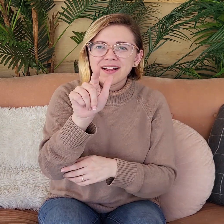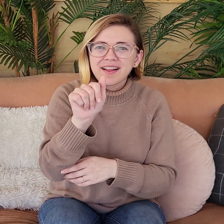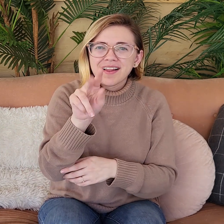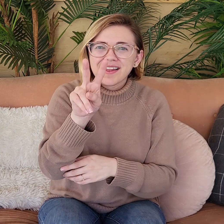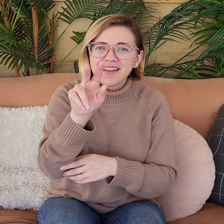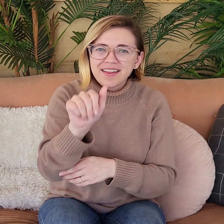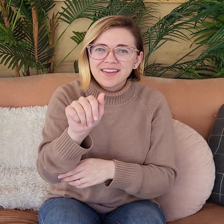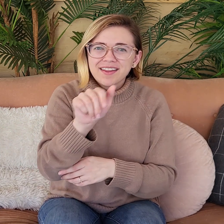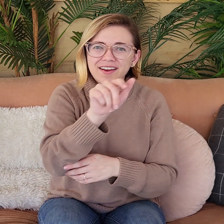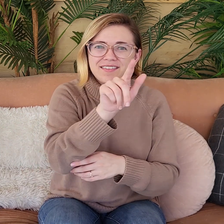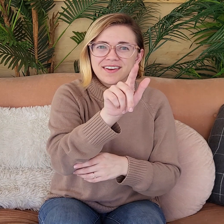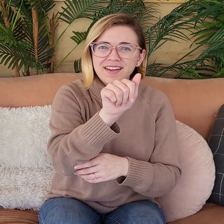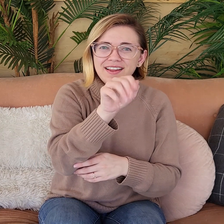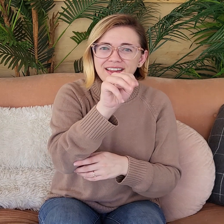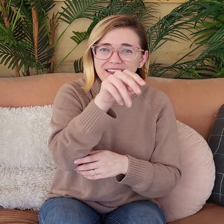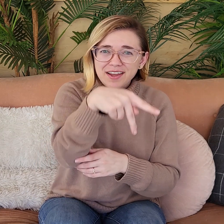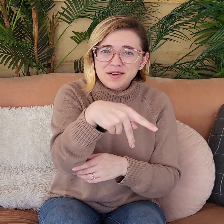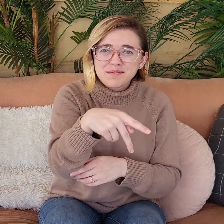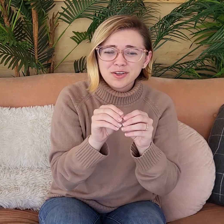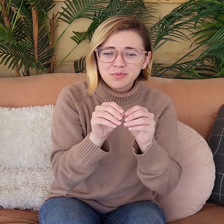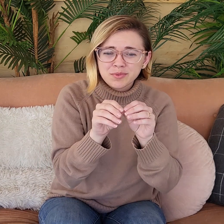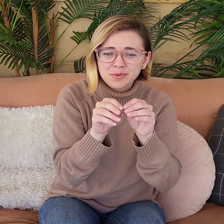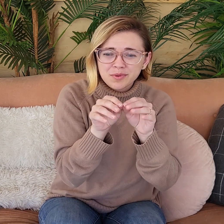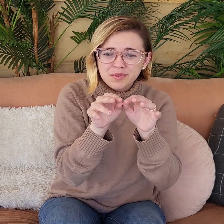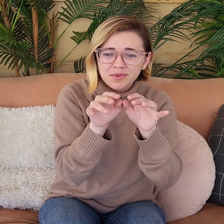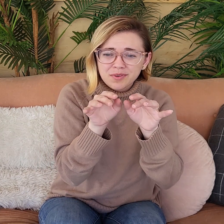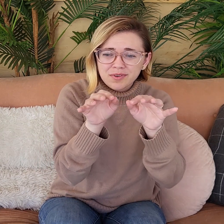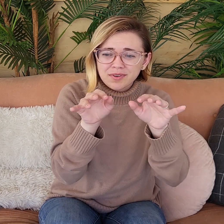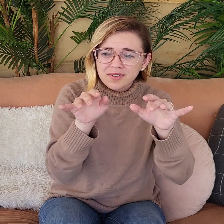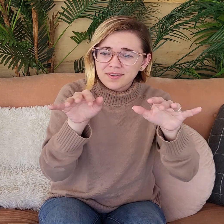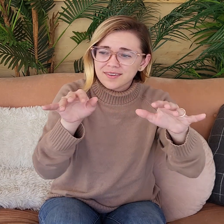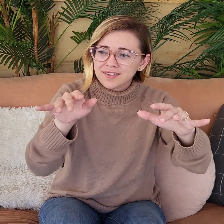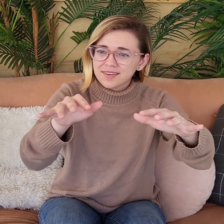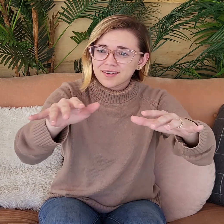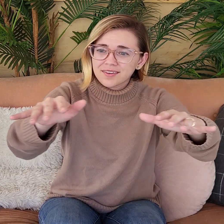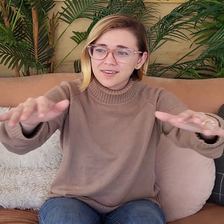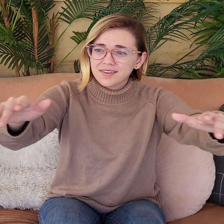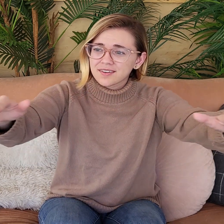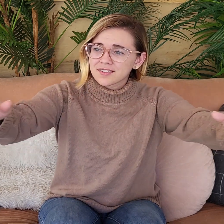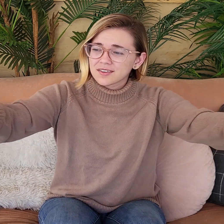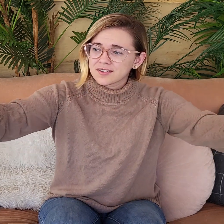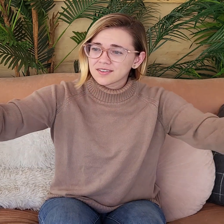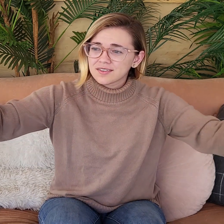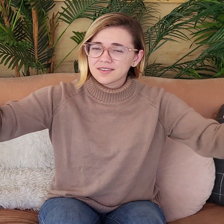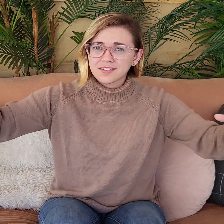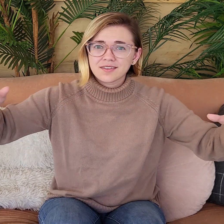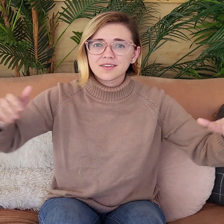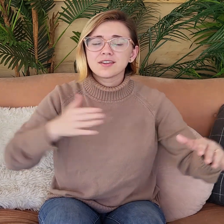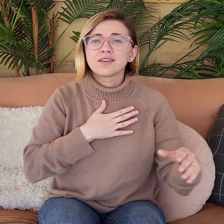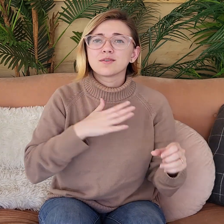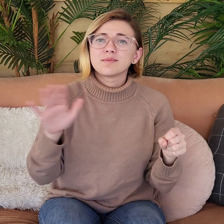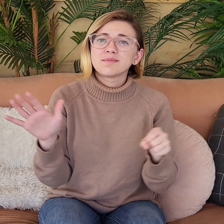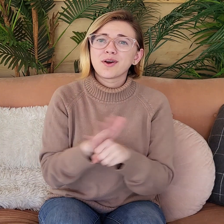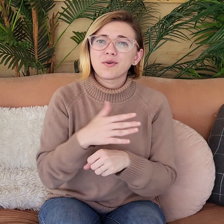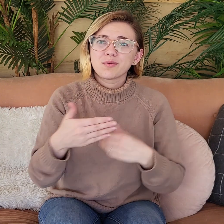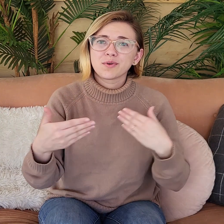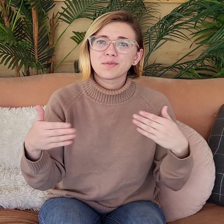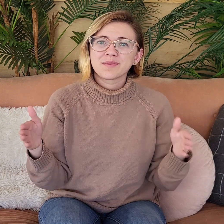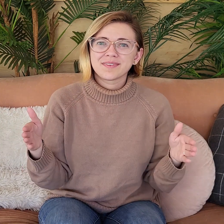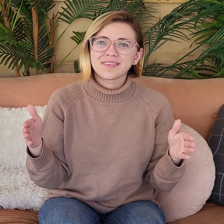that little pink lava lamp. it spread all over throughout my room.